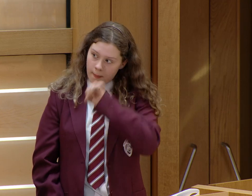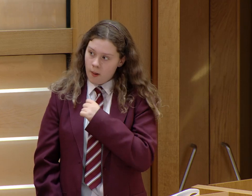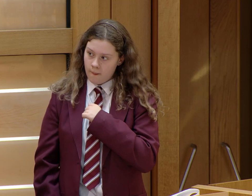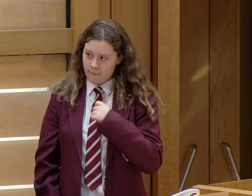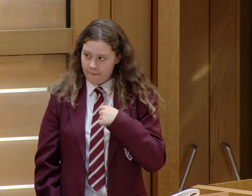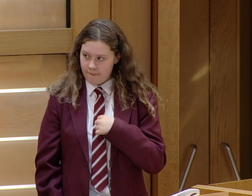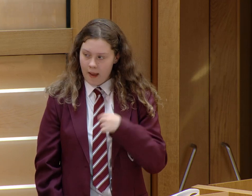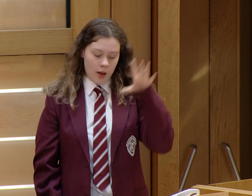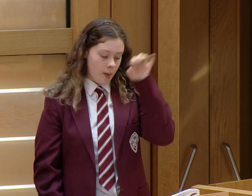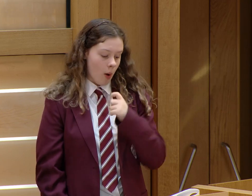with me.